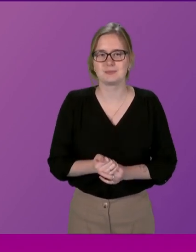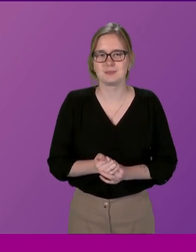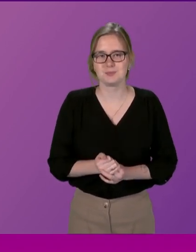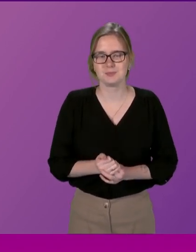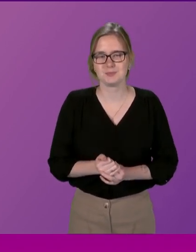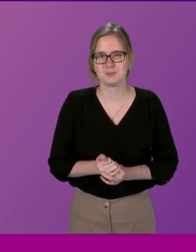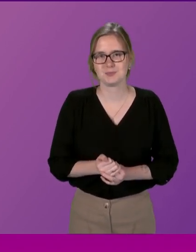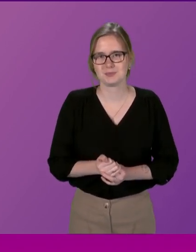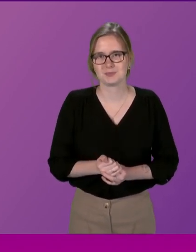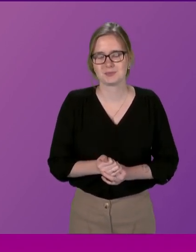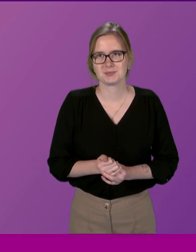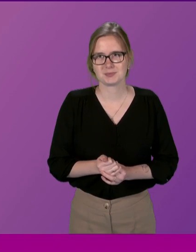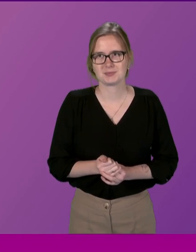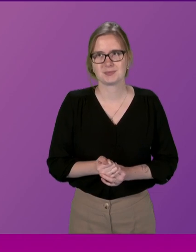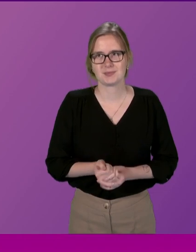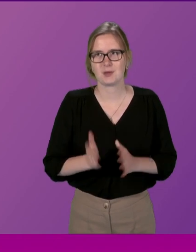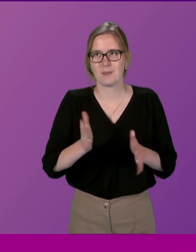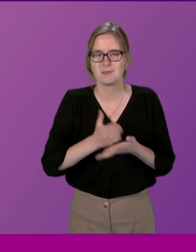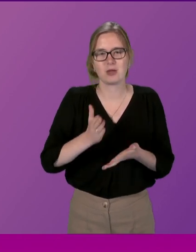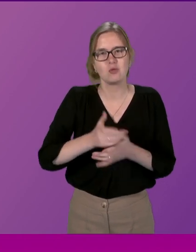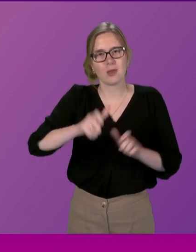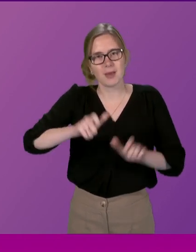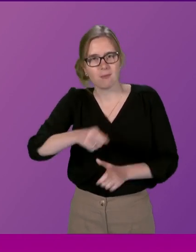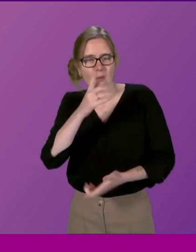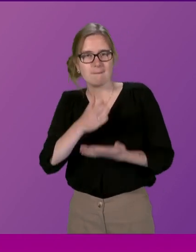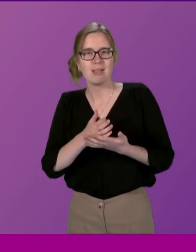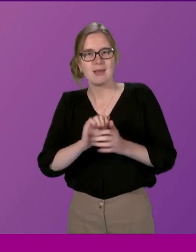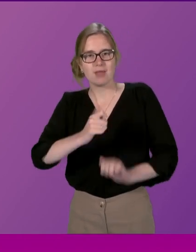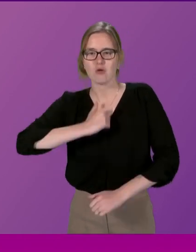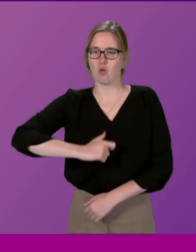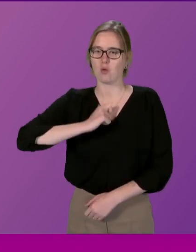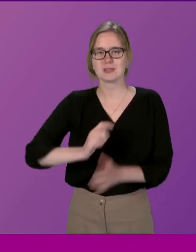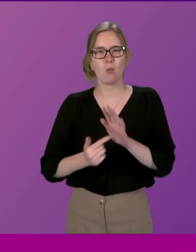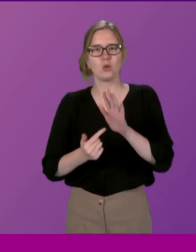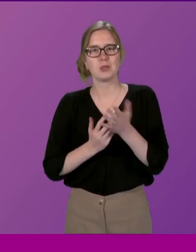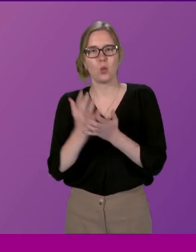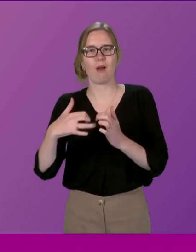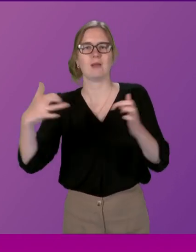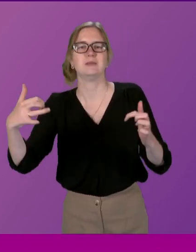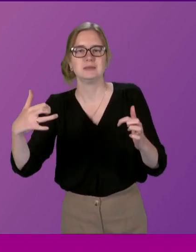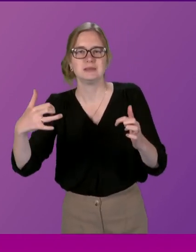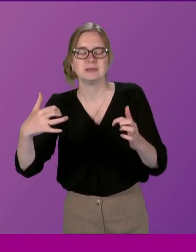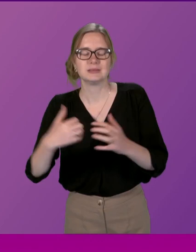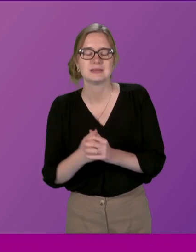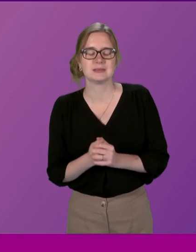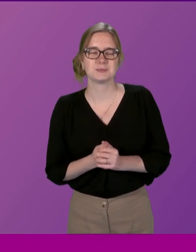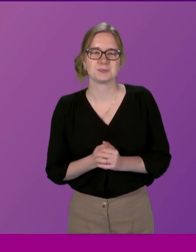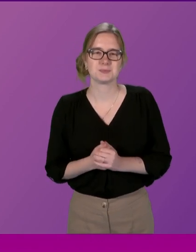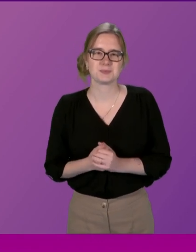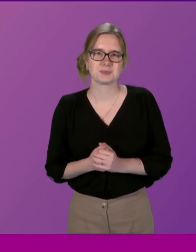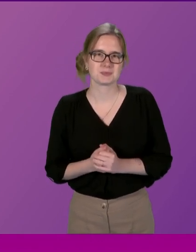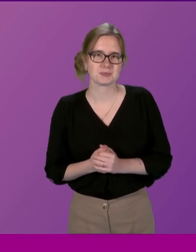we must ensure that people believe that they have a role to play in parliament that their